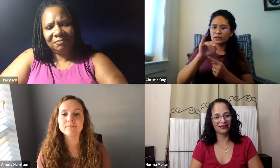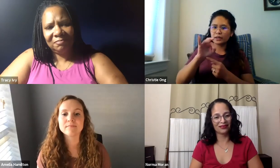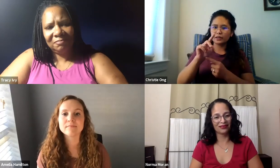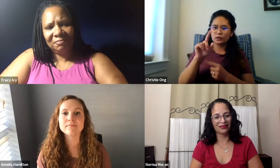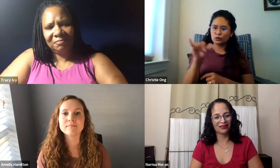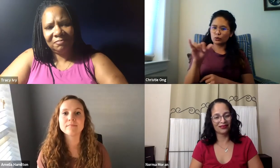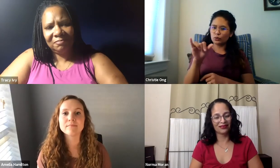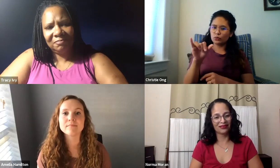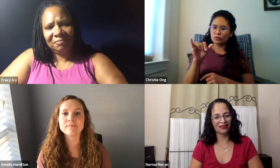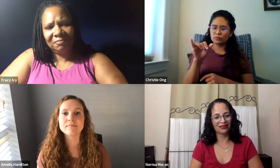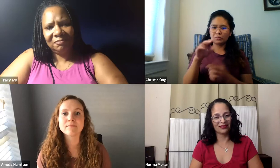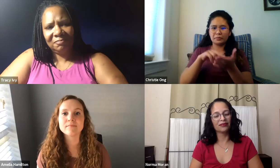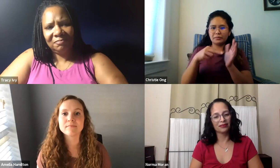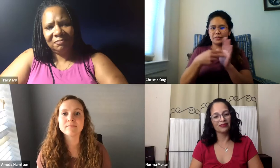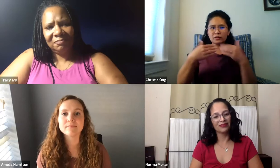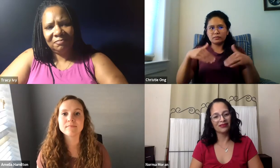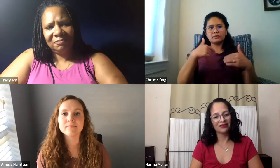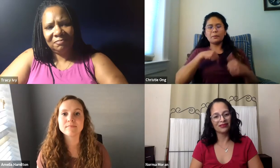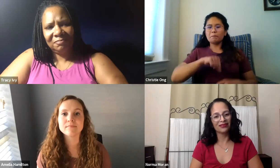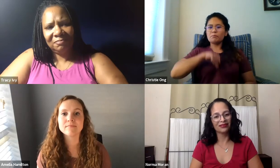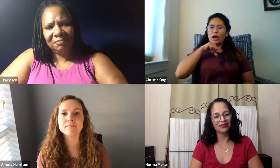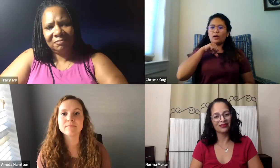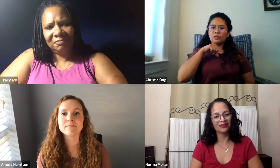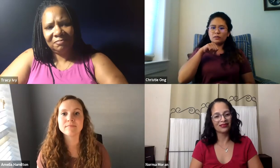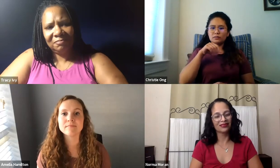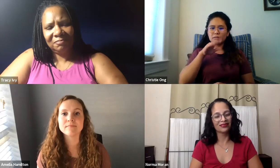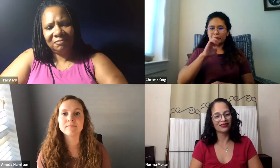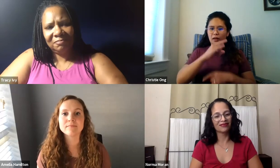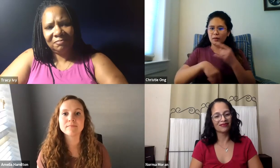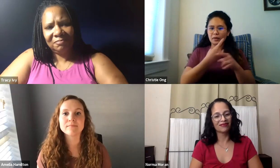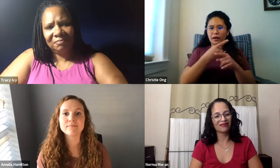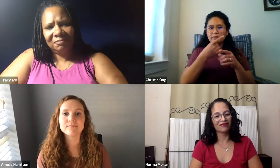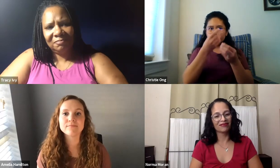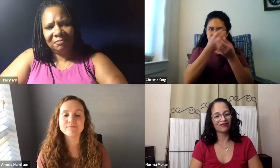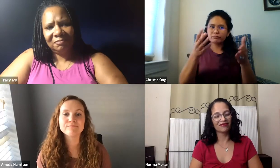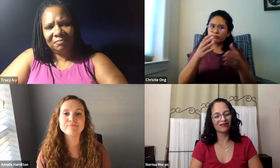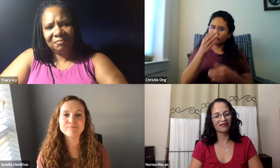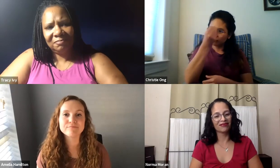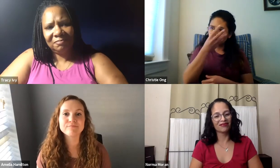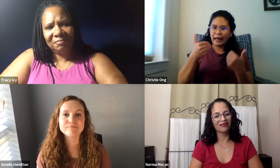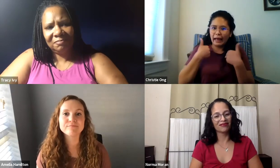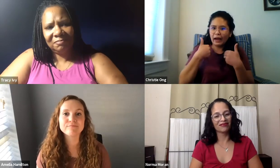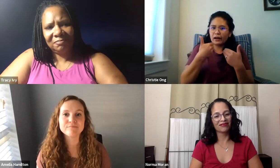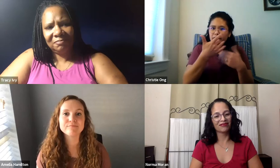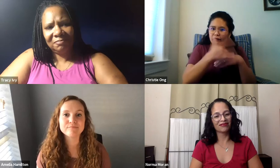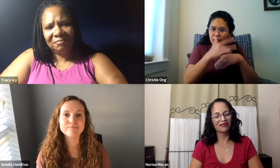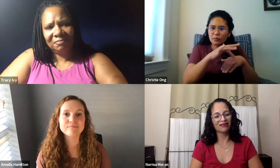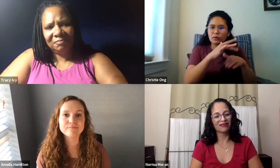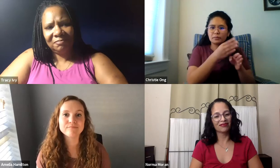were all very curious about NTID as well. I was very proud to be an alum and to be able to talk to them